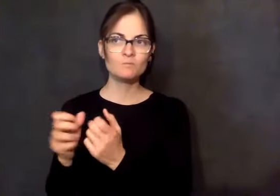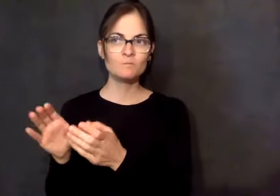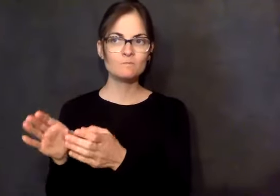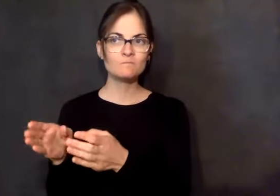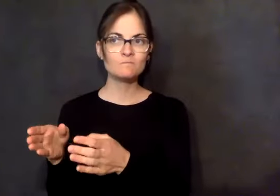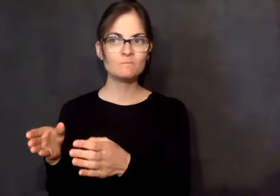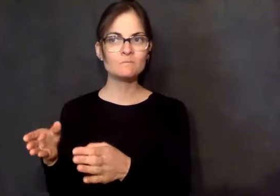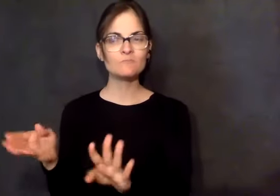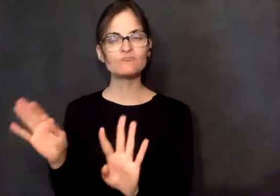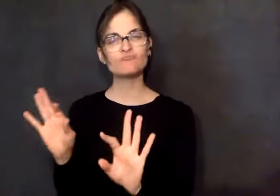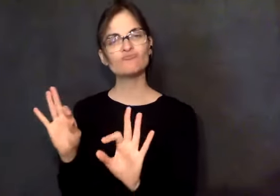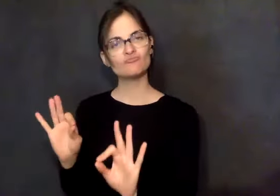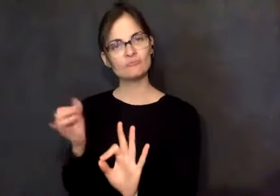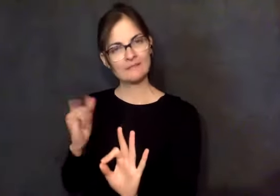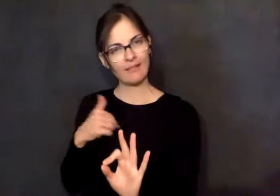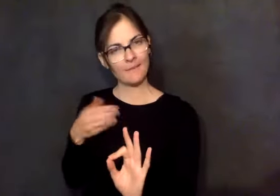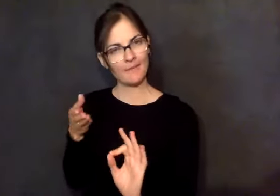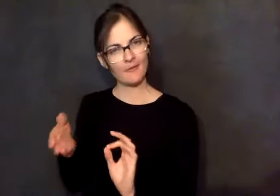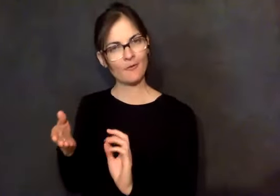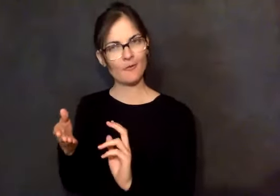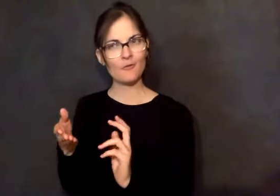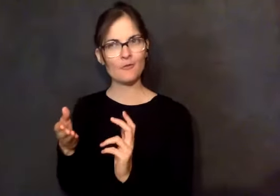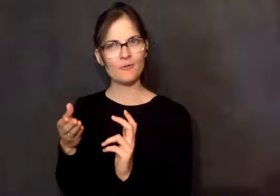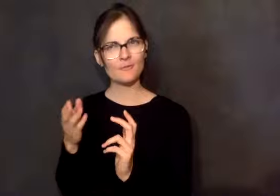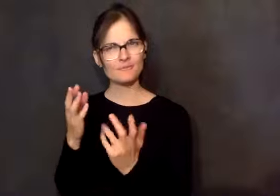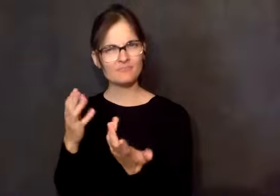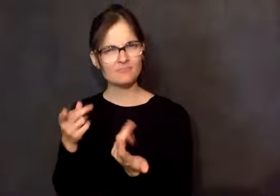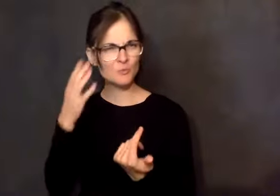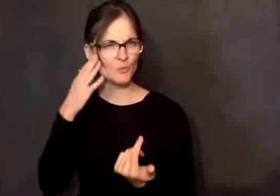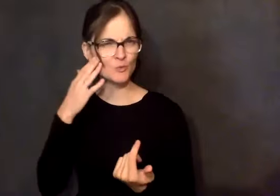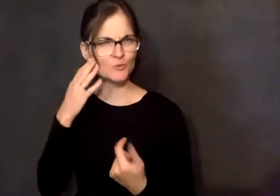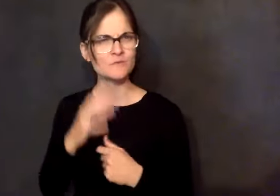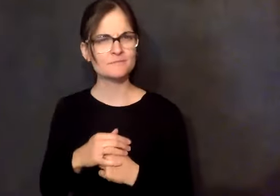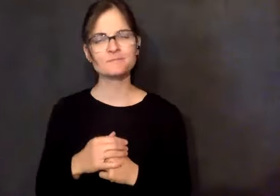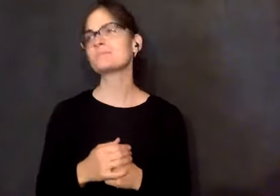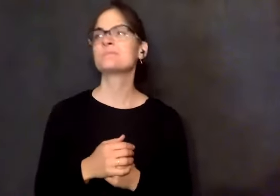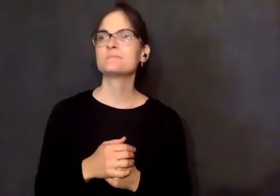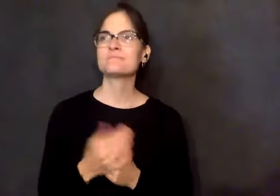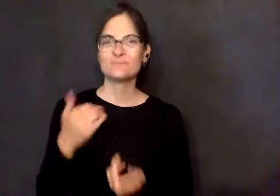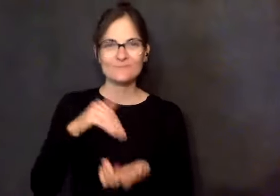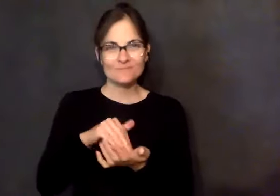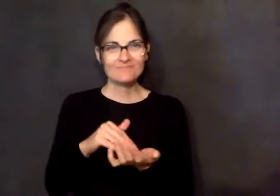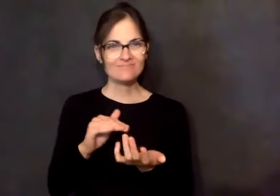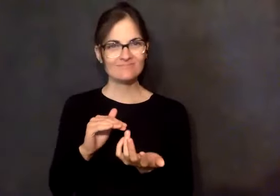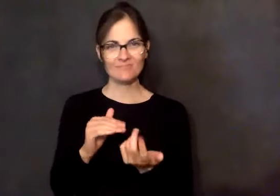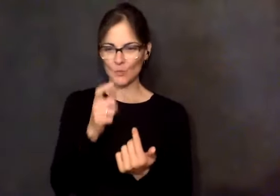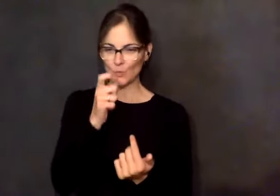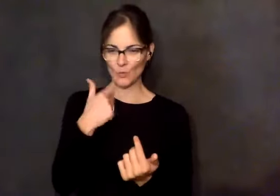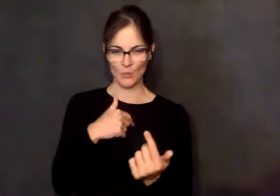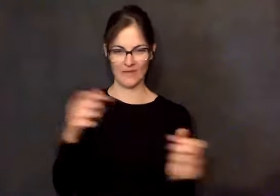How did you get there? But then God comes in and a relationship happens and love develops. And a level of closeness and a level of